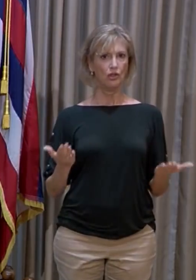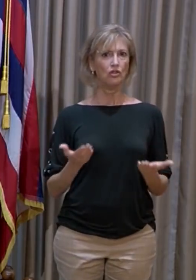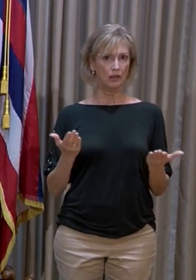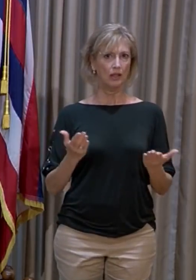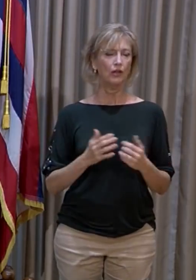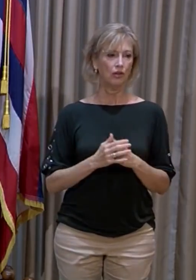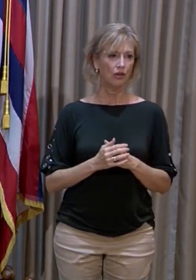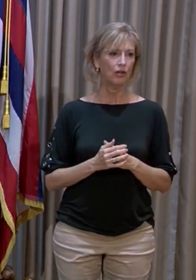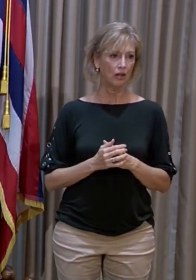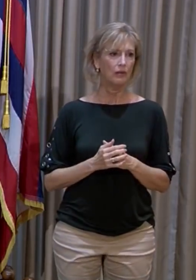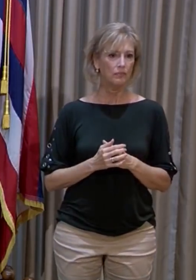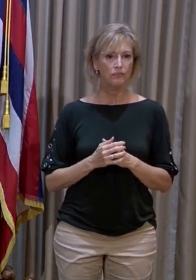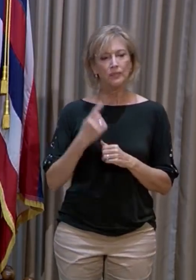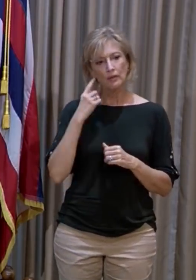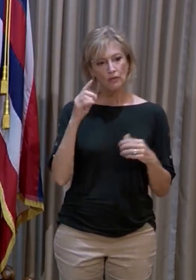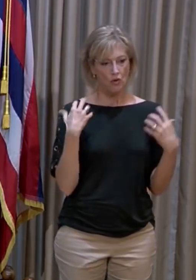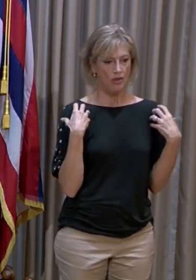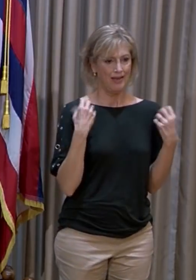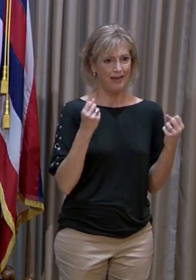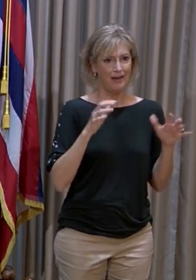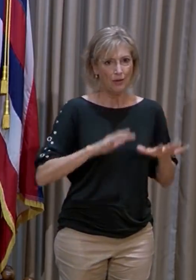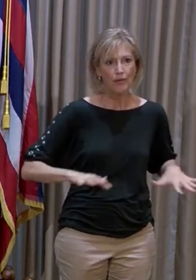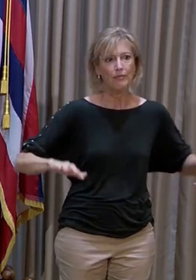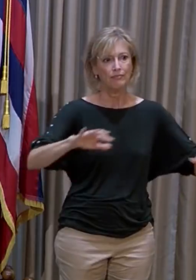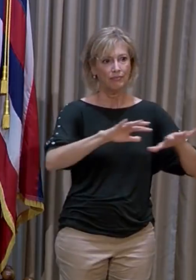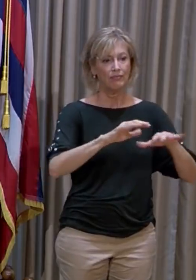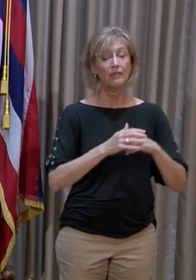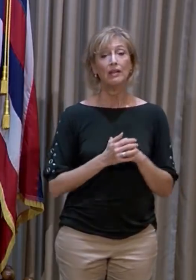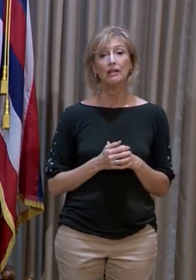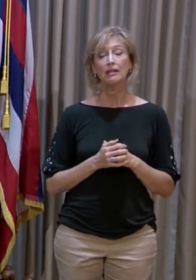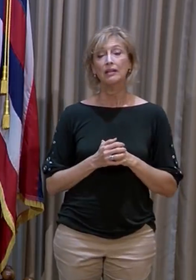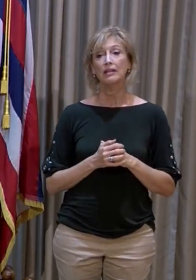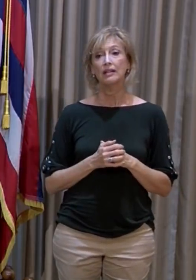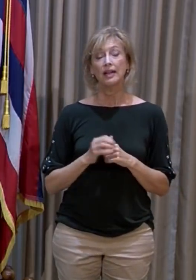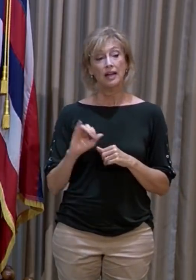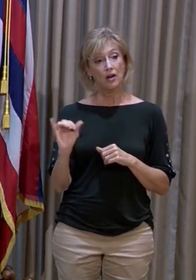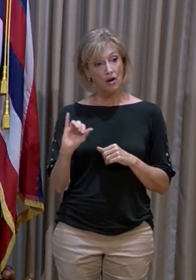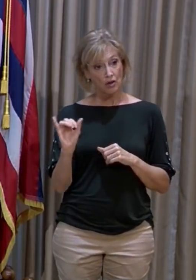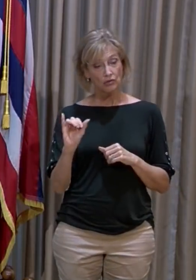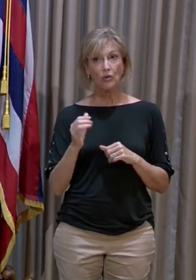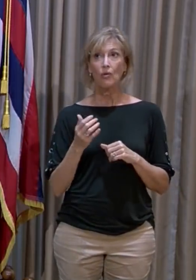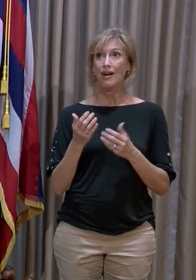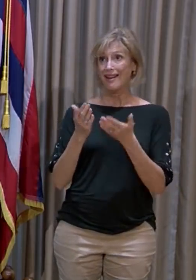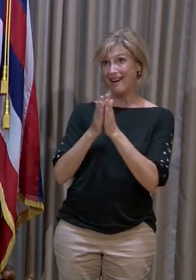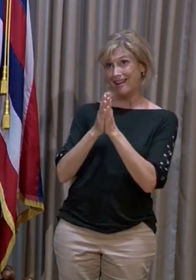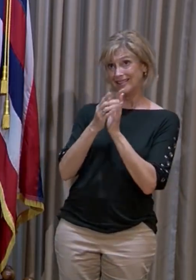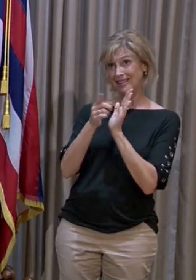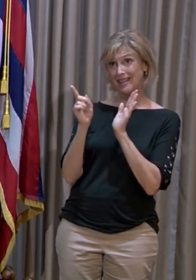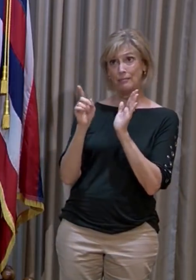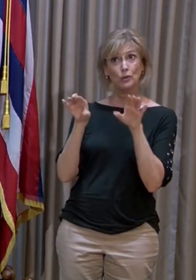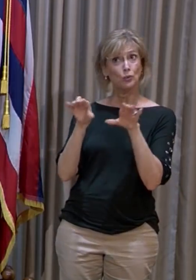for our healthcare system and certainly asked them to do whatever they could